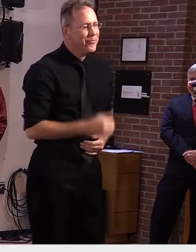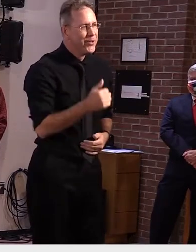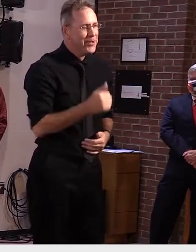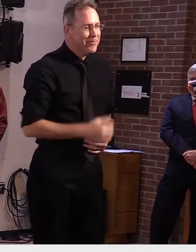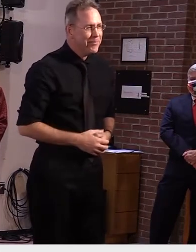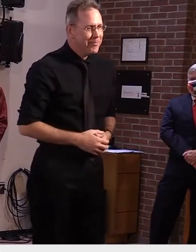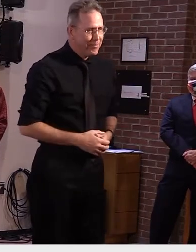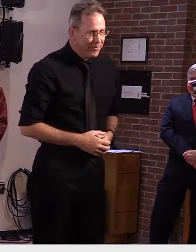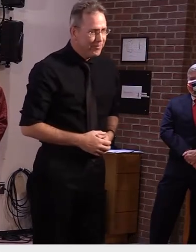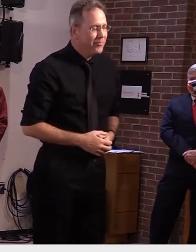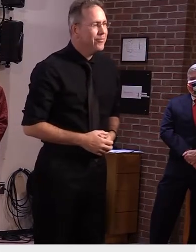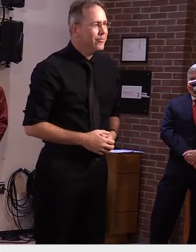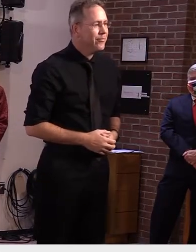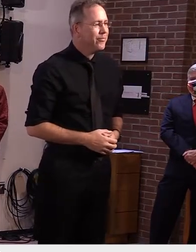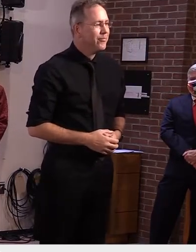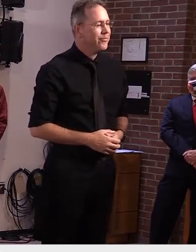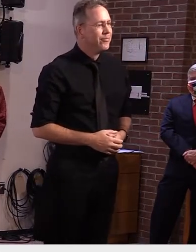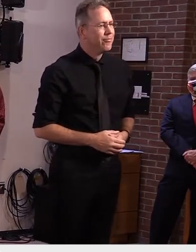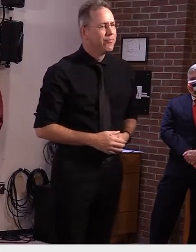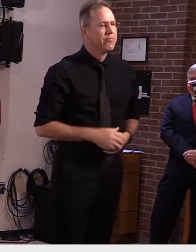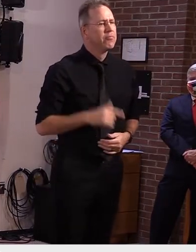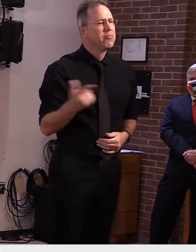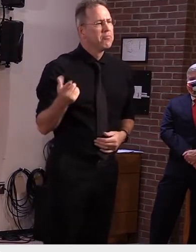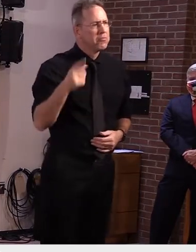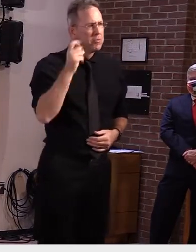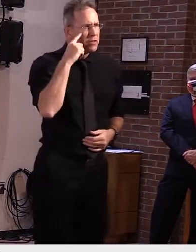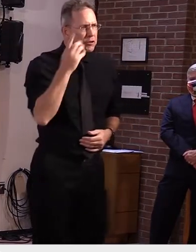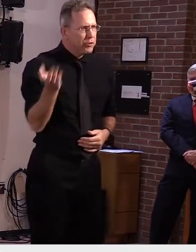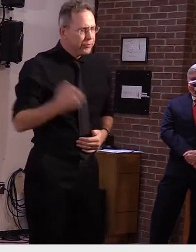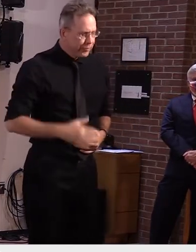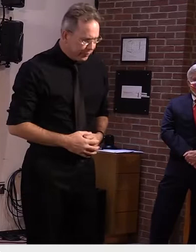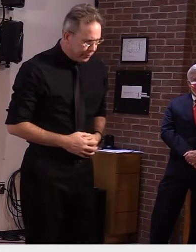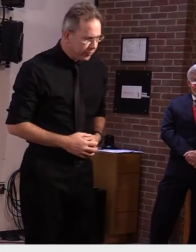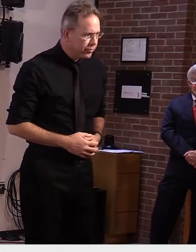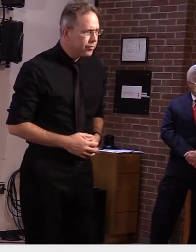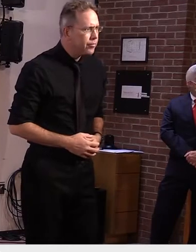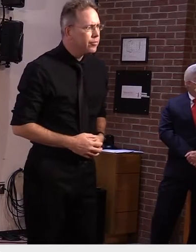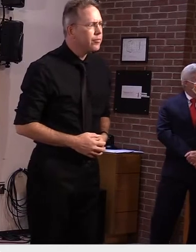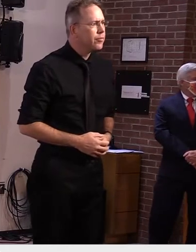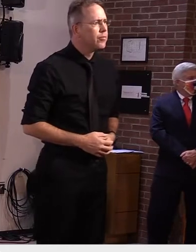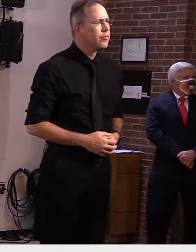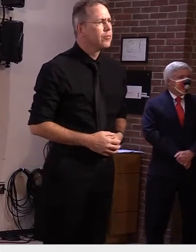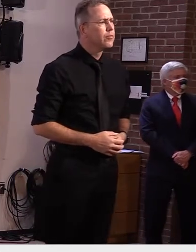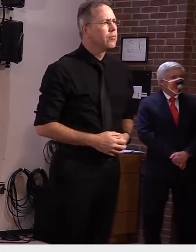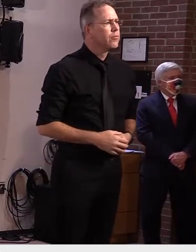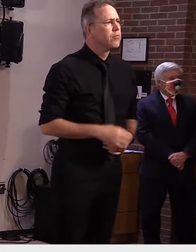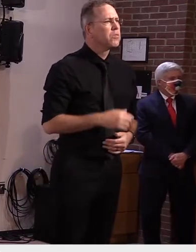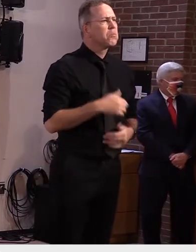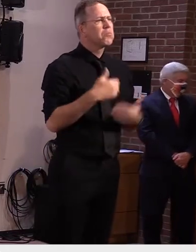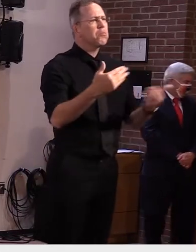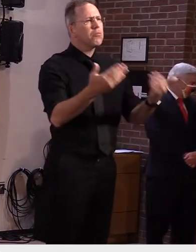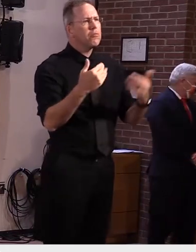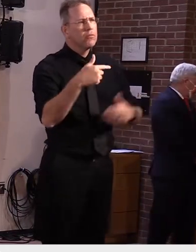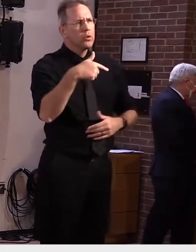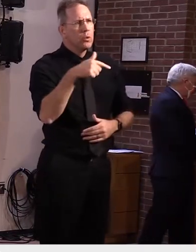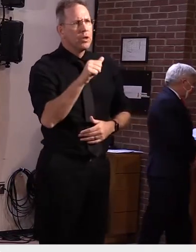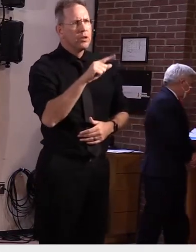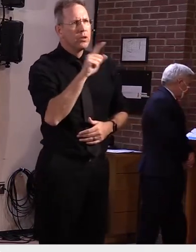Thank you, Dr. Kelso. And then we'll now open it up to questions. Calvin? Thank you,